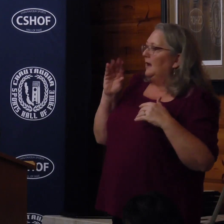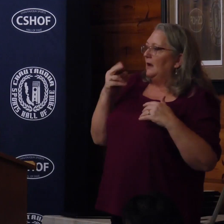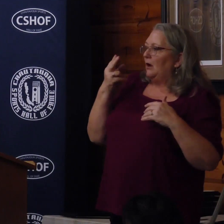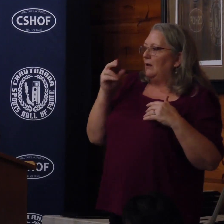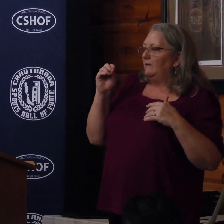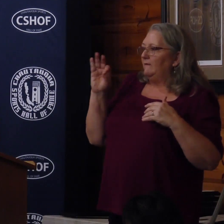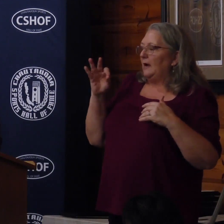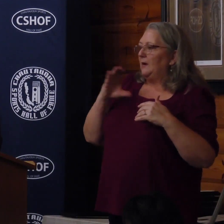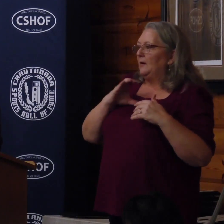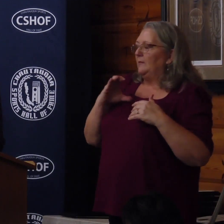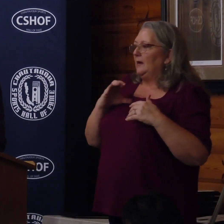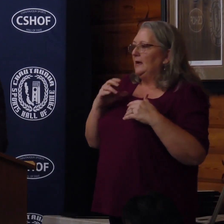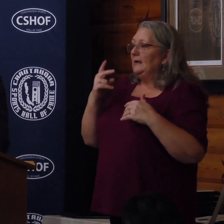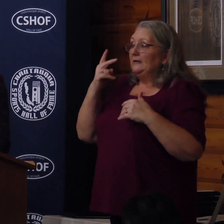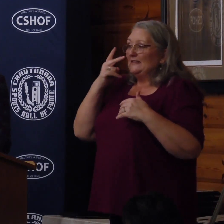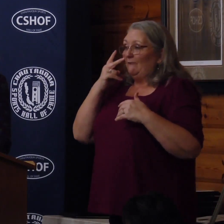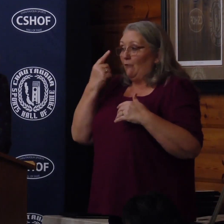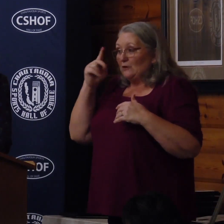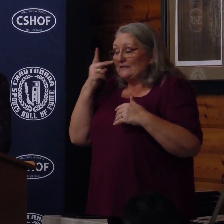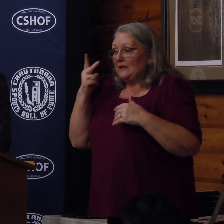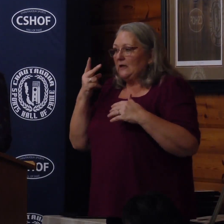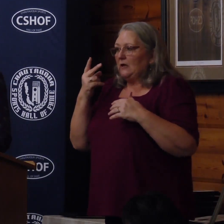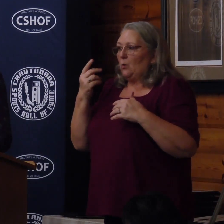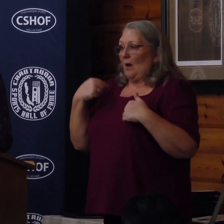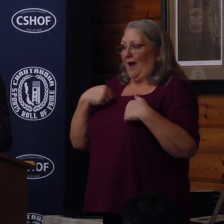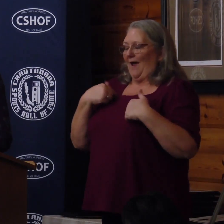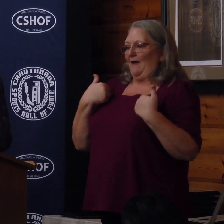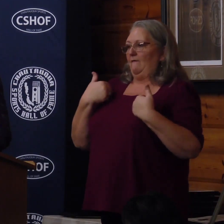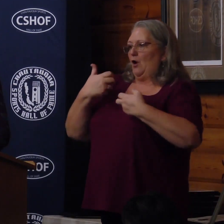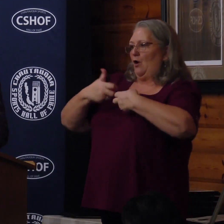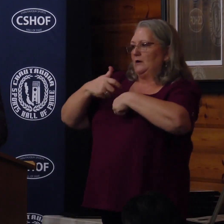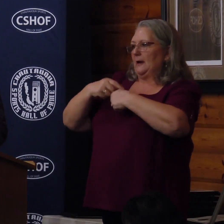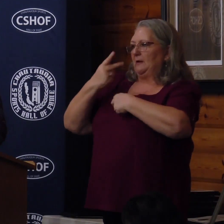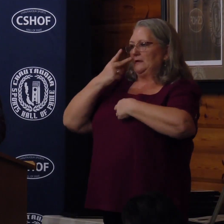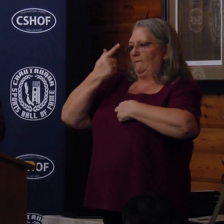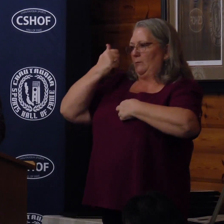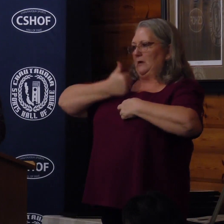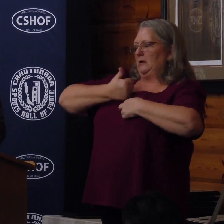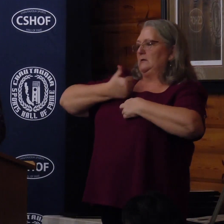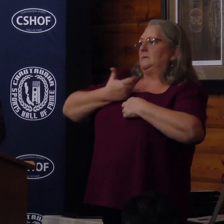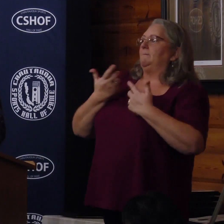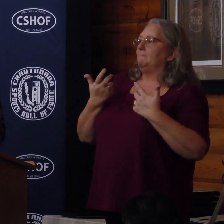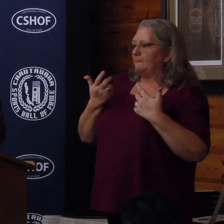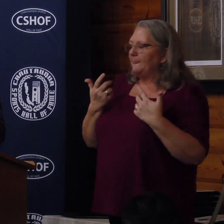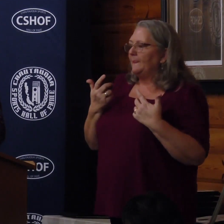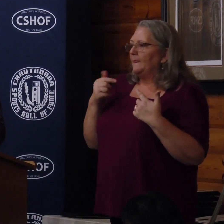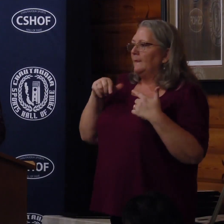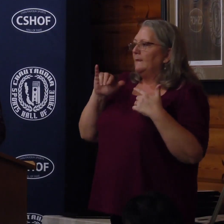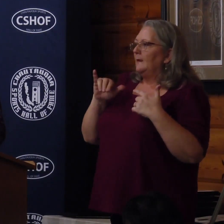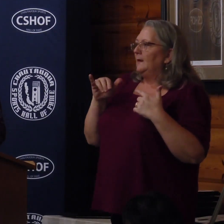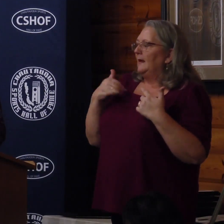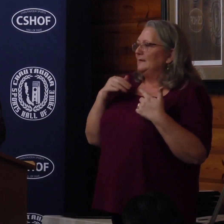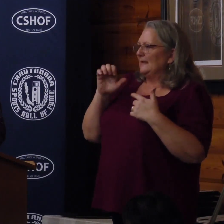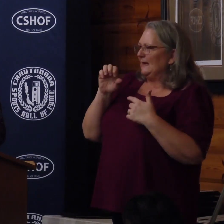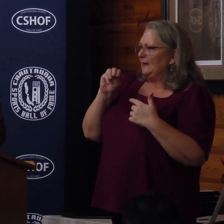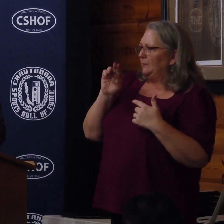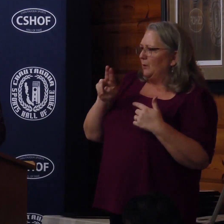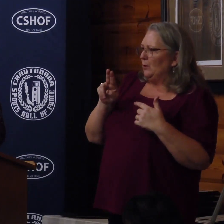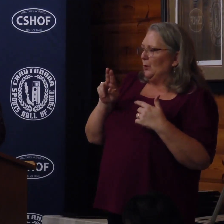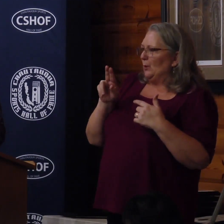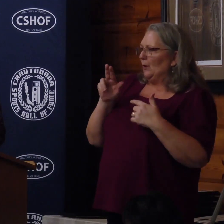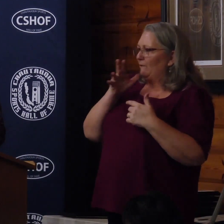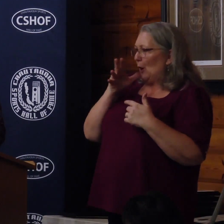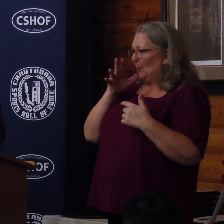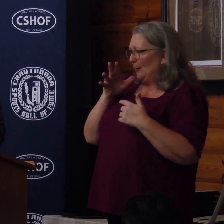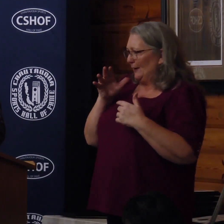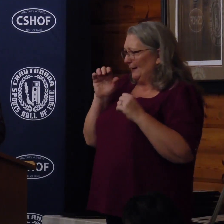seeing what I sometimes have trouble seeing. This given day has me also wondering how an emu farmer gets to be in the Sports Hall of